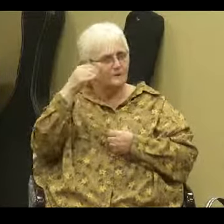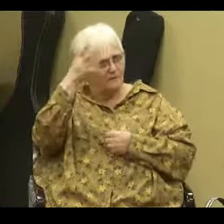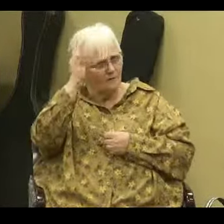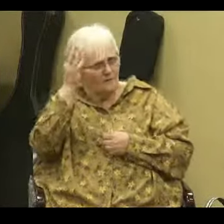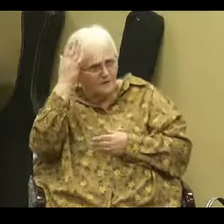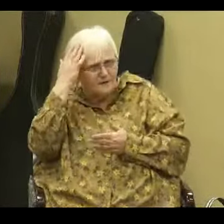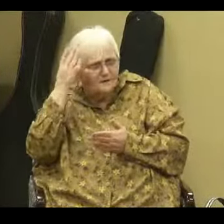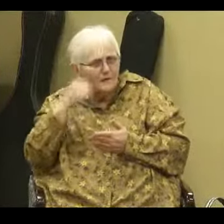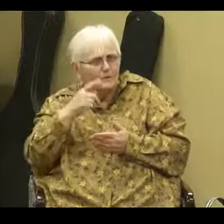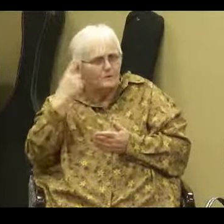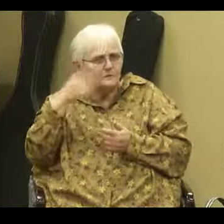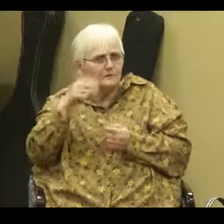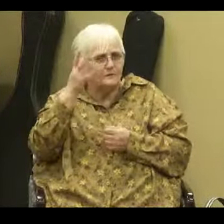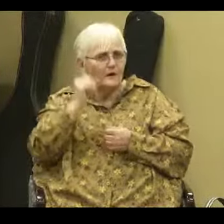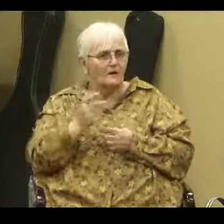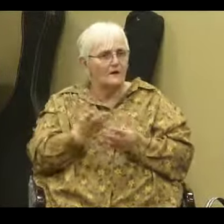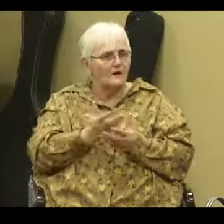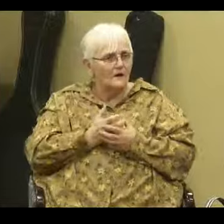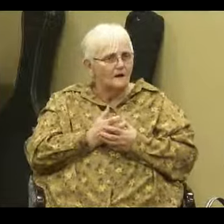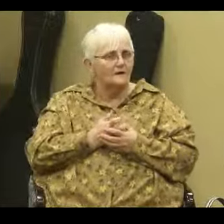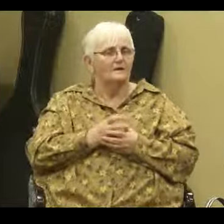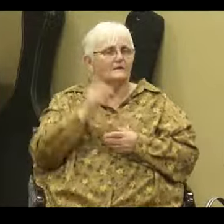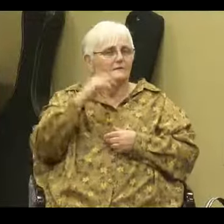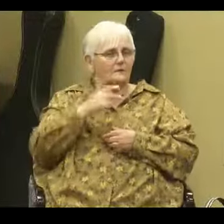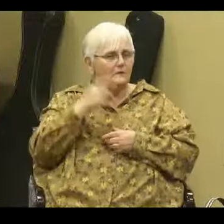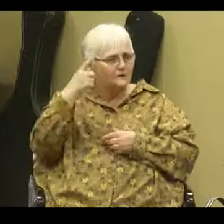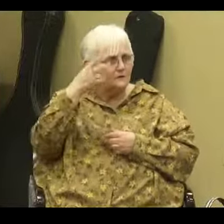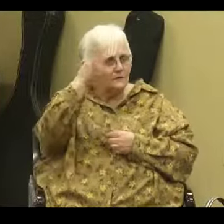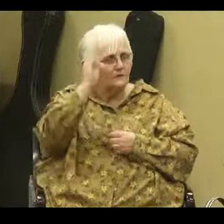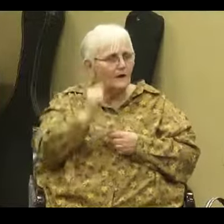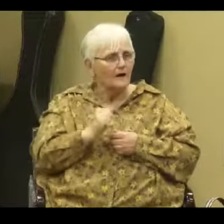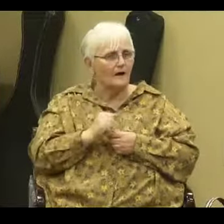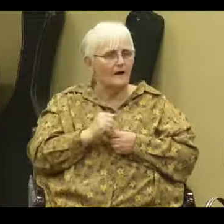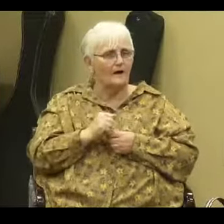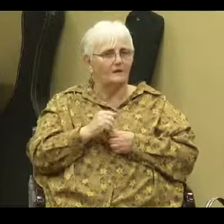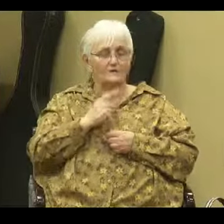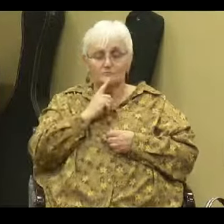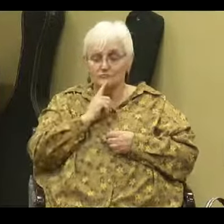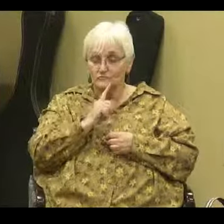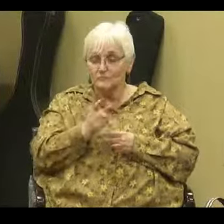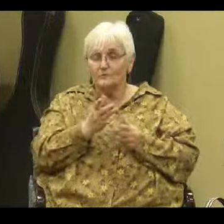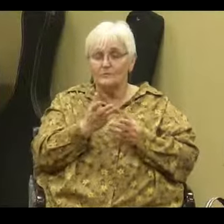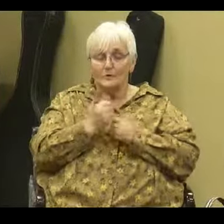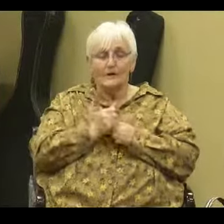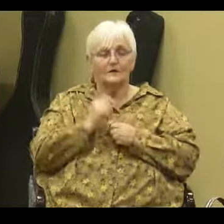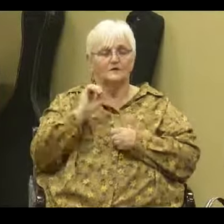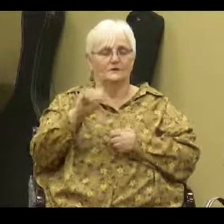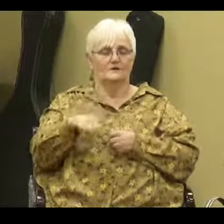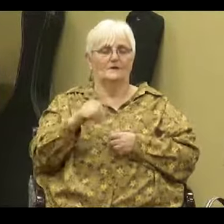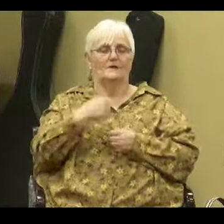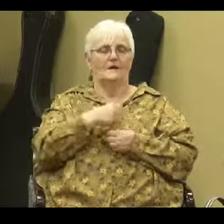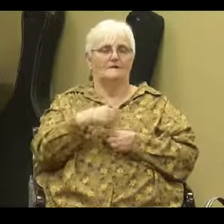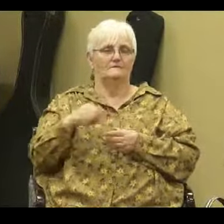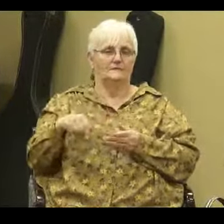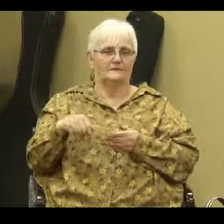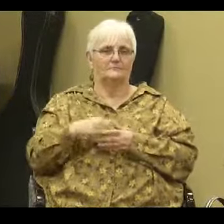the mysteries of God you want to hunger for the mysteries of God amen genuine desire you can have them now again don't use